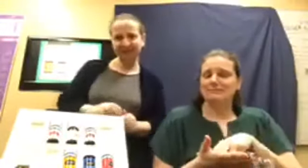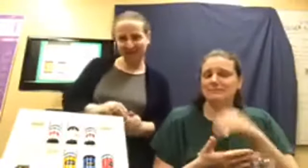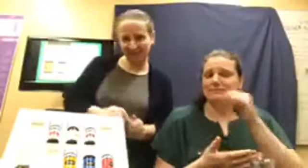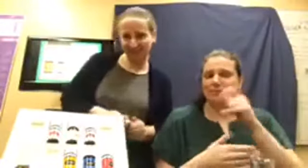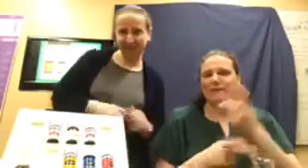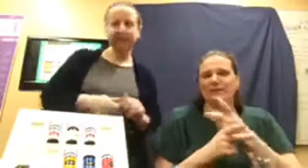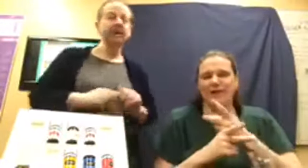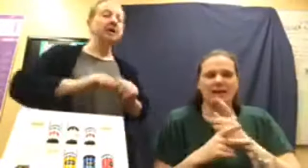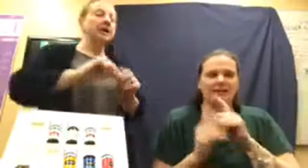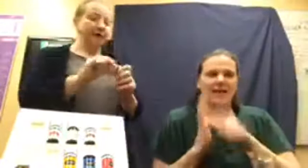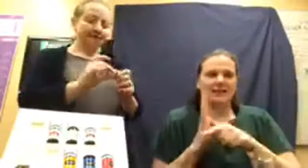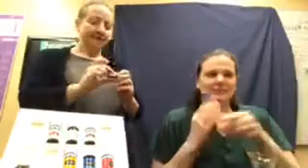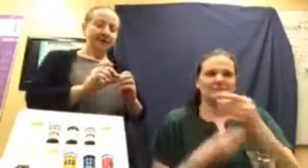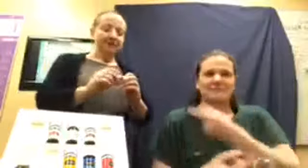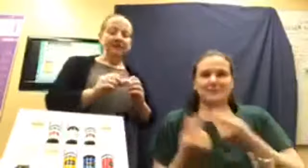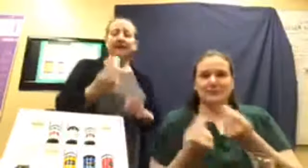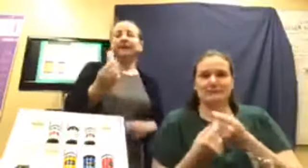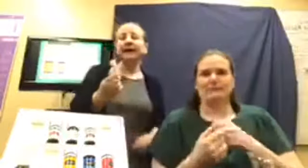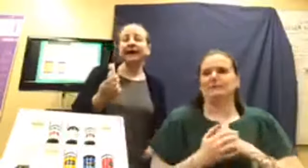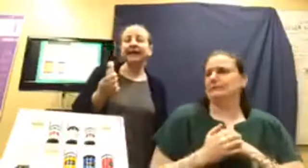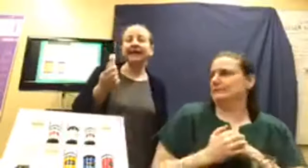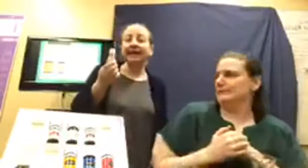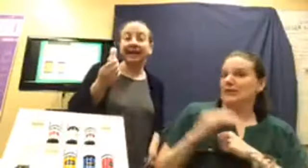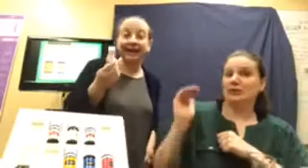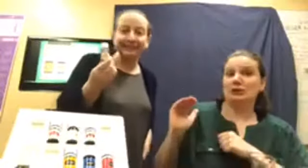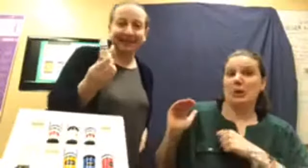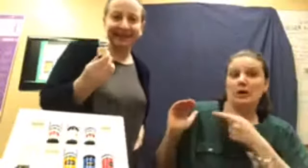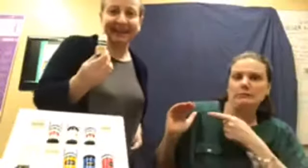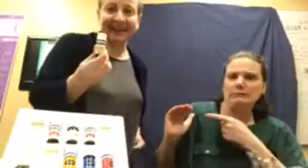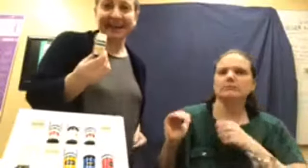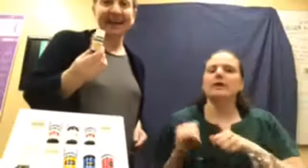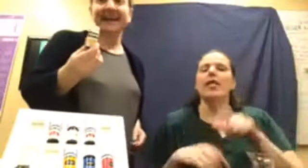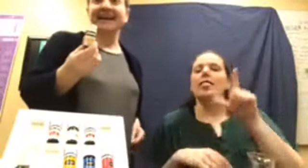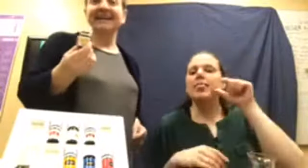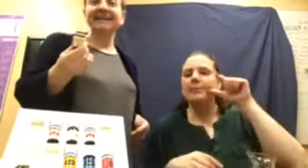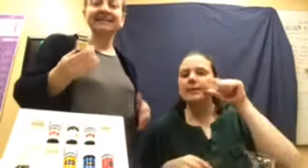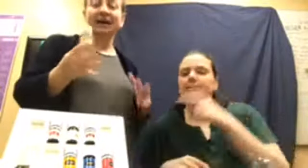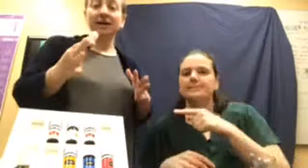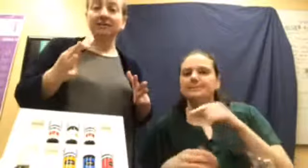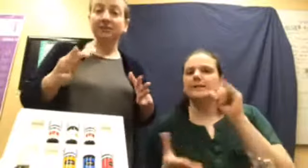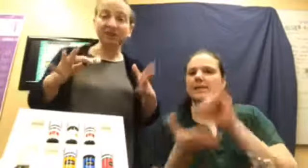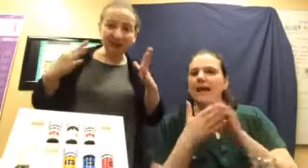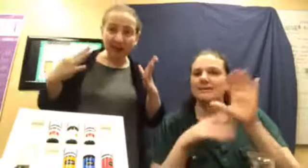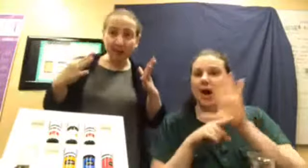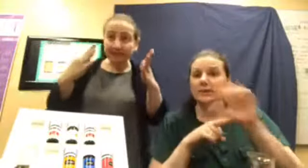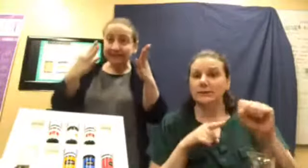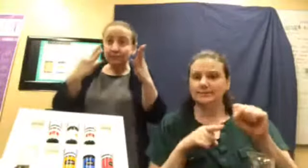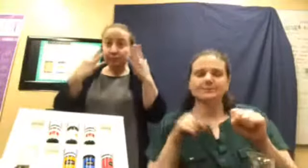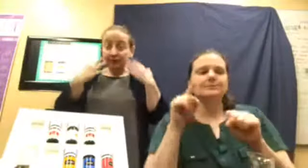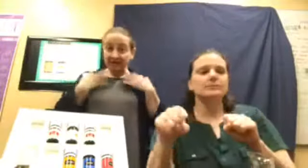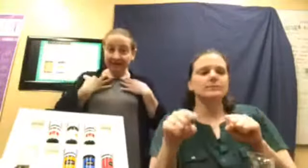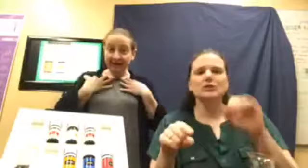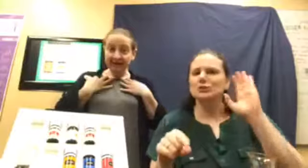later. Okay. So, uh, lemon, uh, is awesome. So, you know, we breathe in,